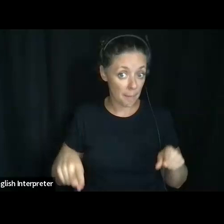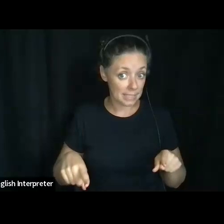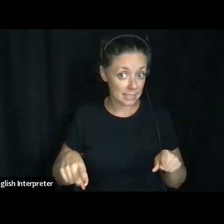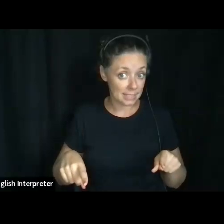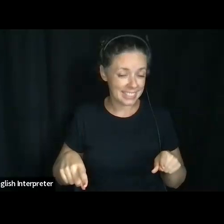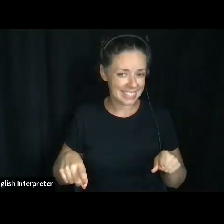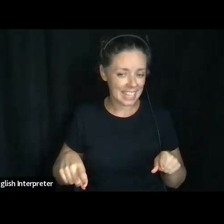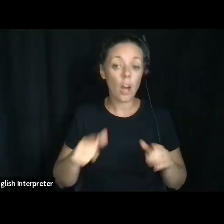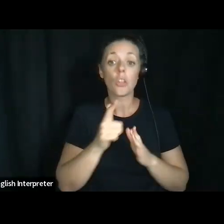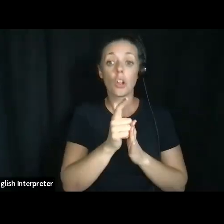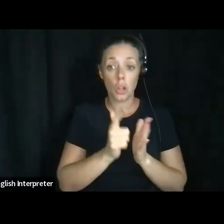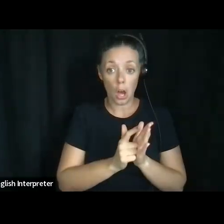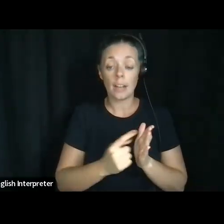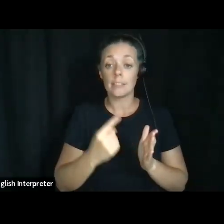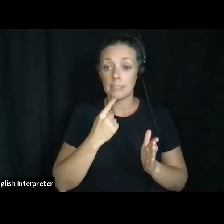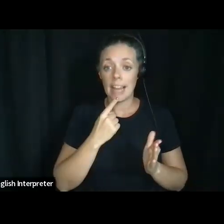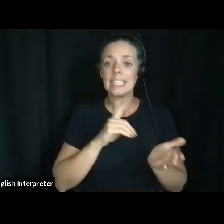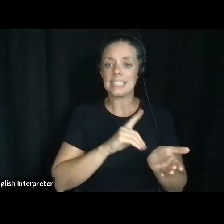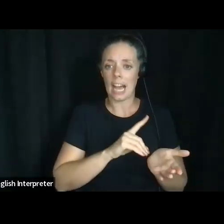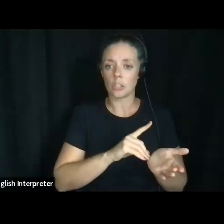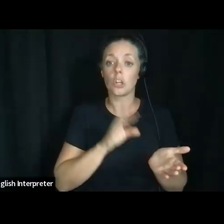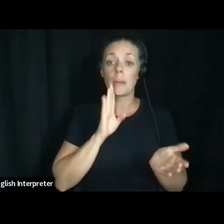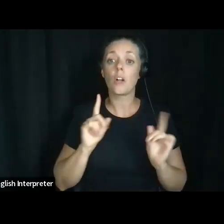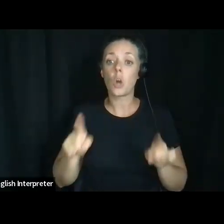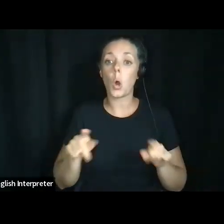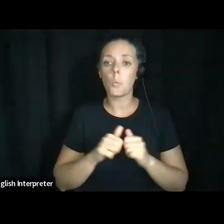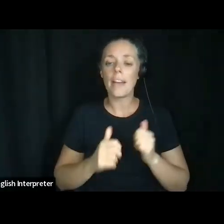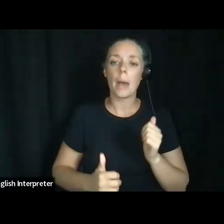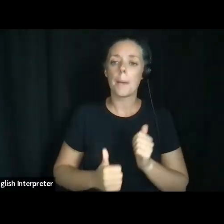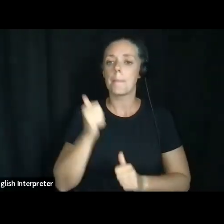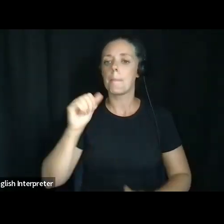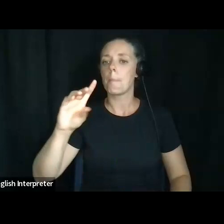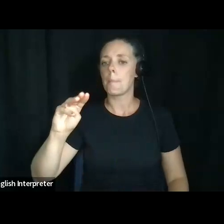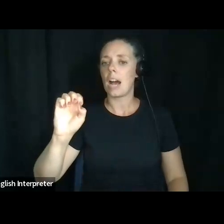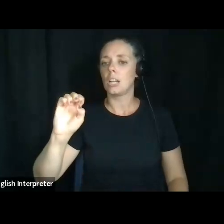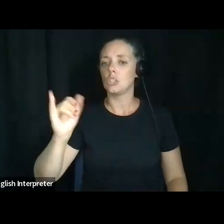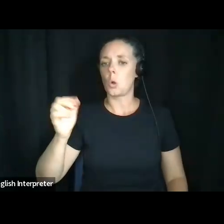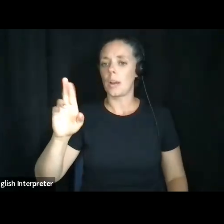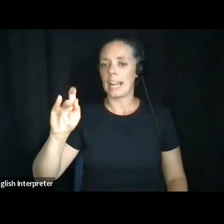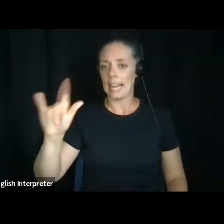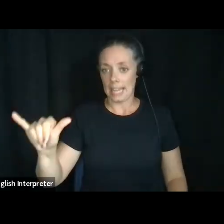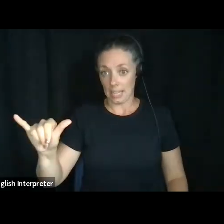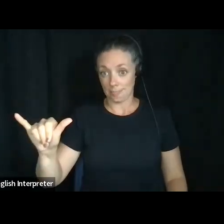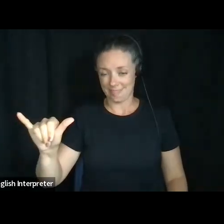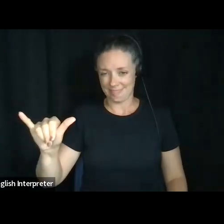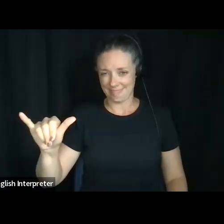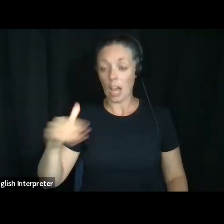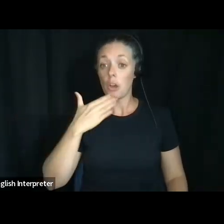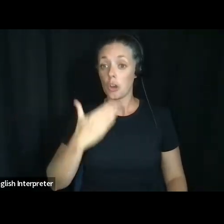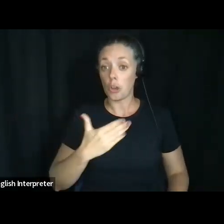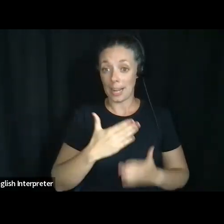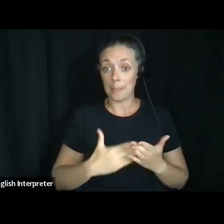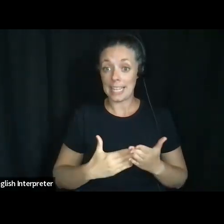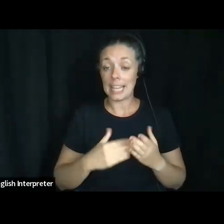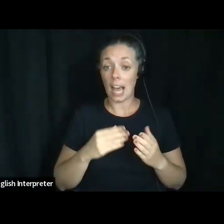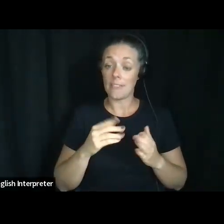The law says the doctor may go with the majority. So, um, here's a really good piece of legal advice for you